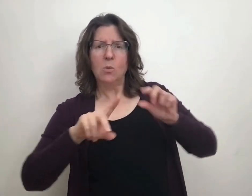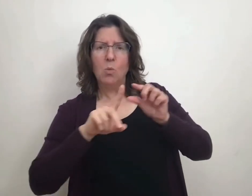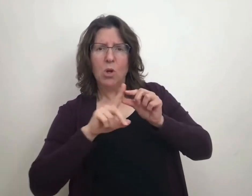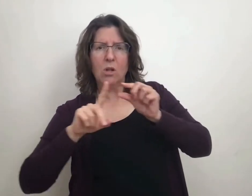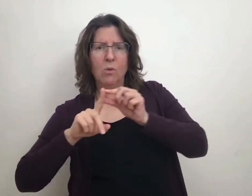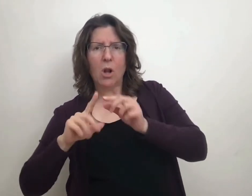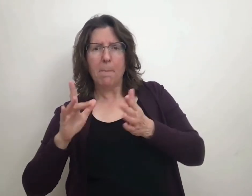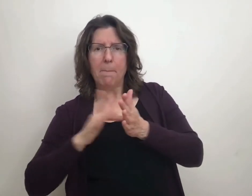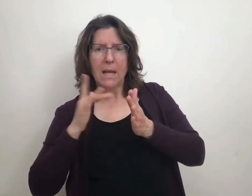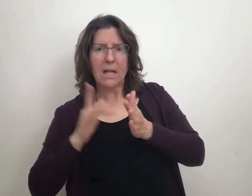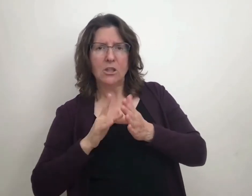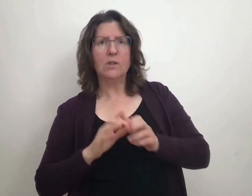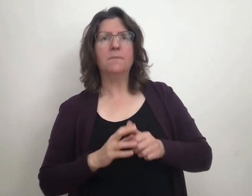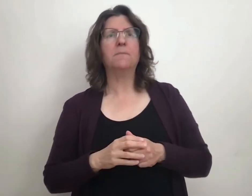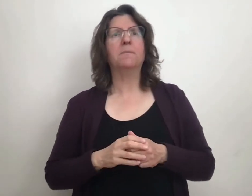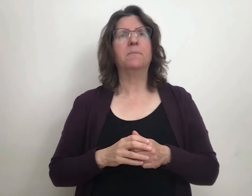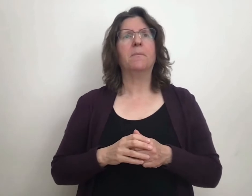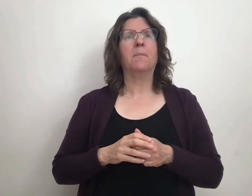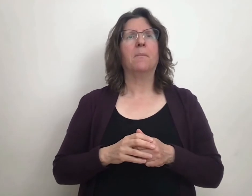focus on details in a way they hadn't before.